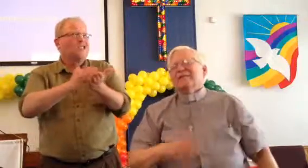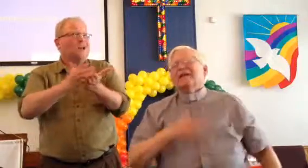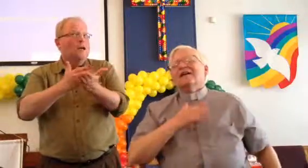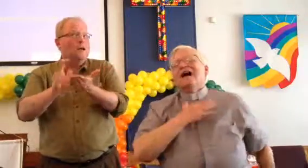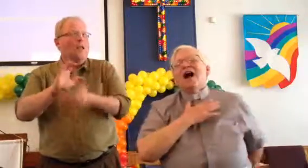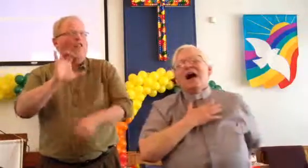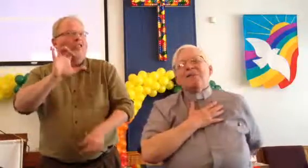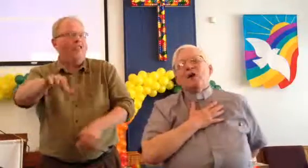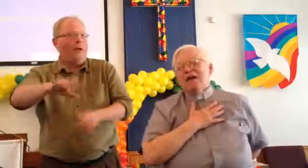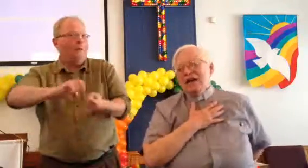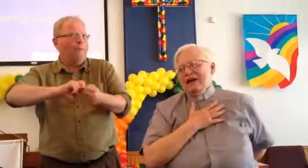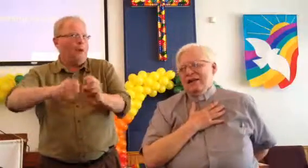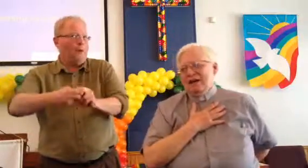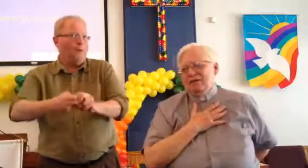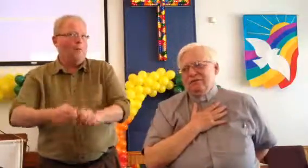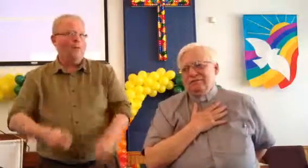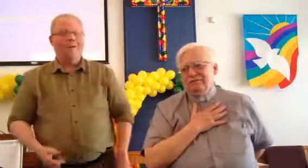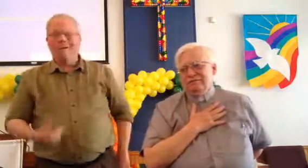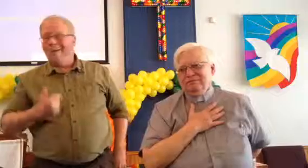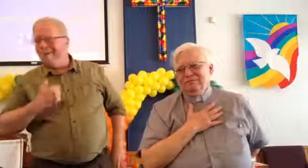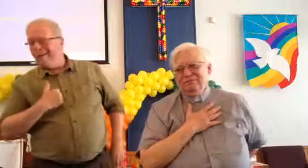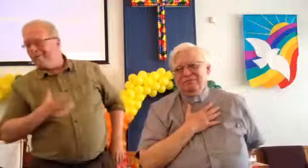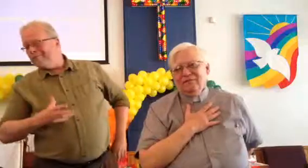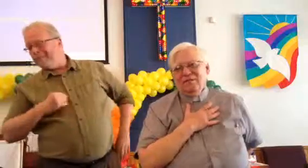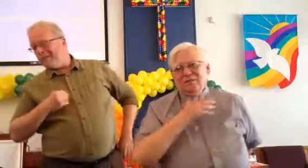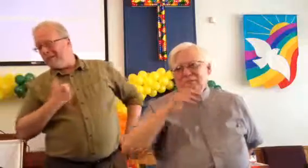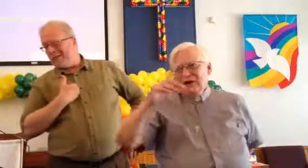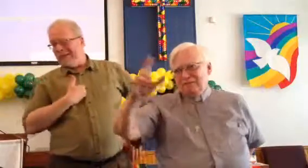I'm okay now, but